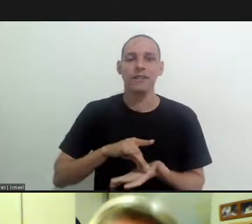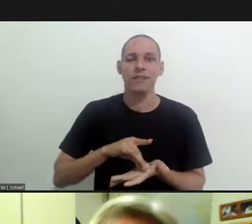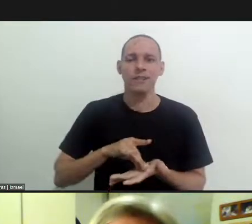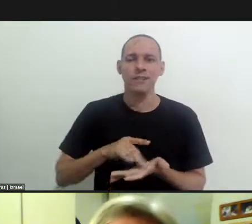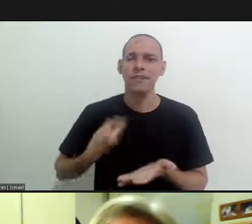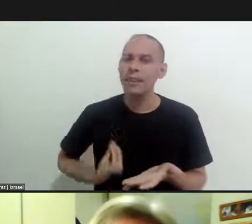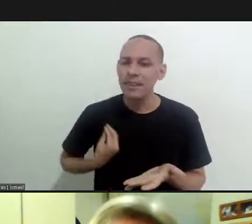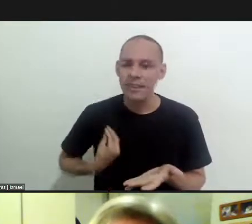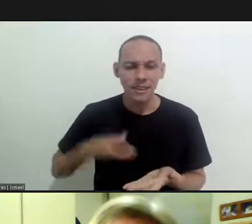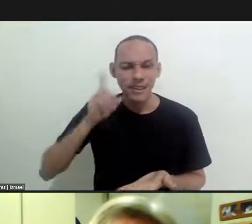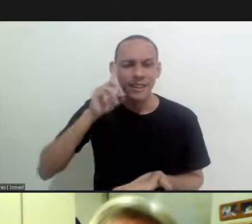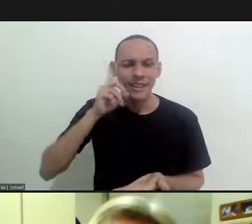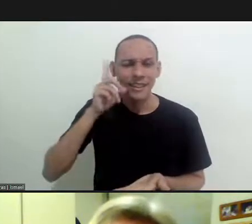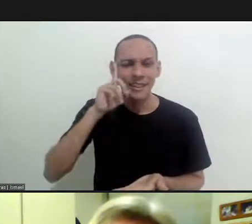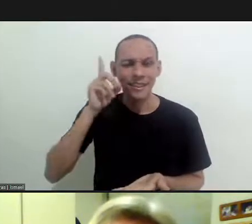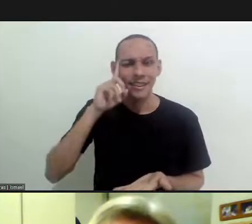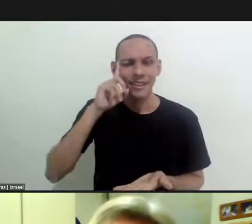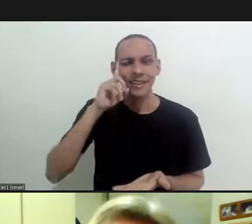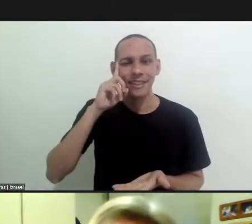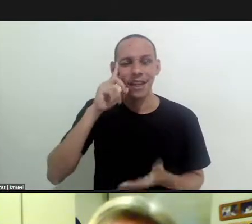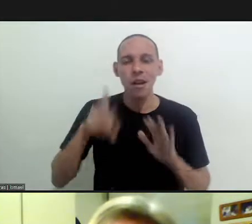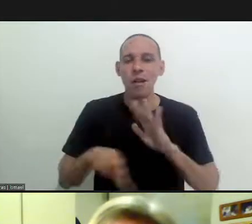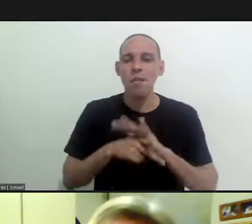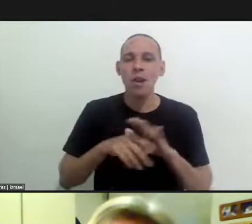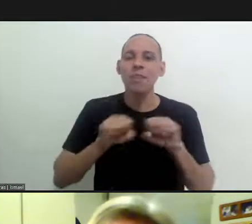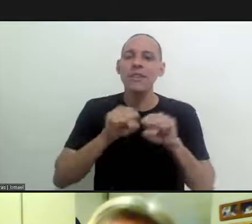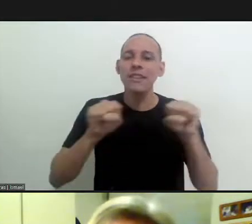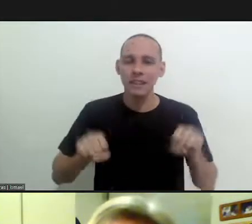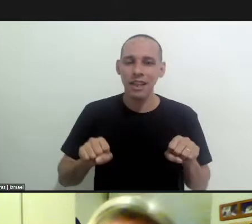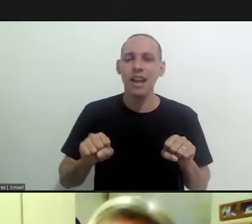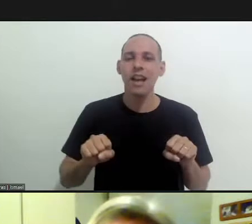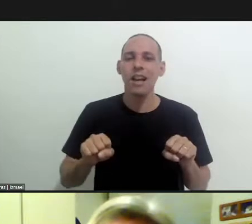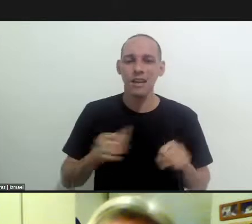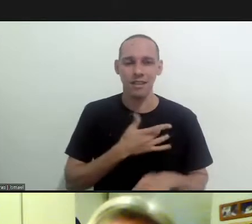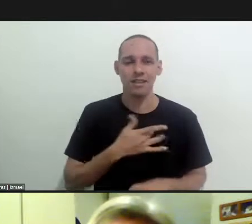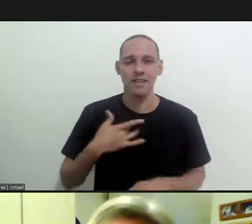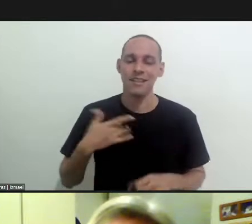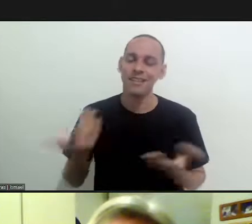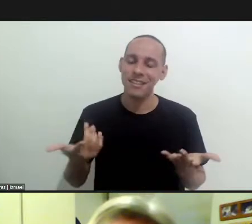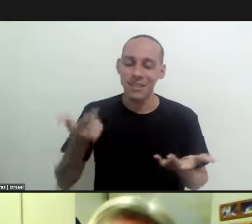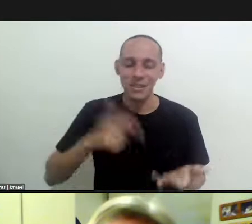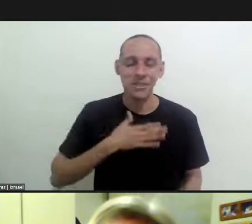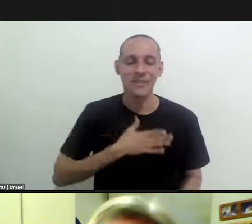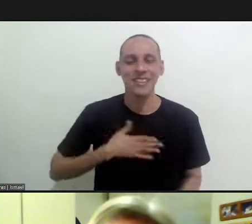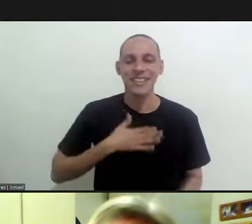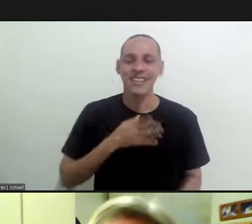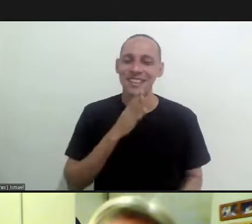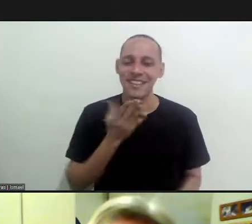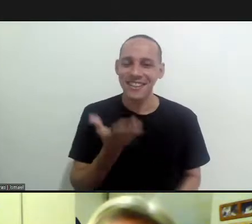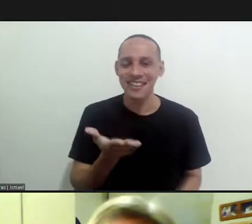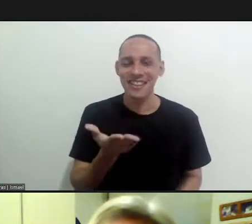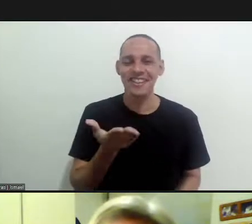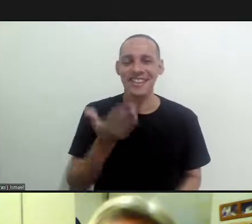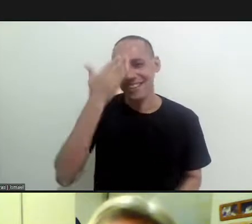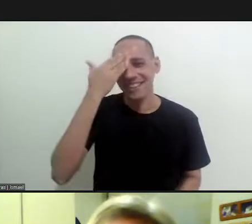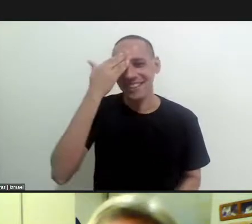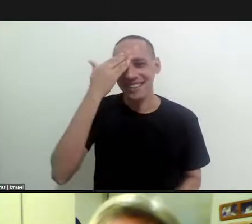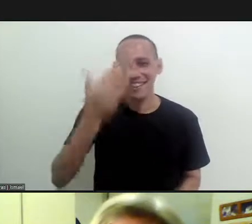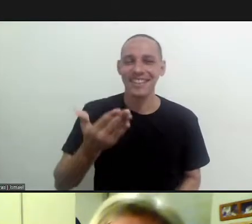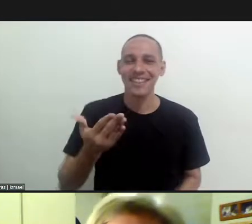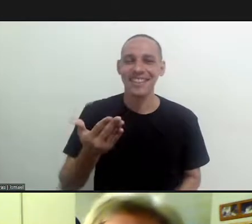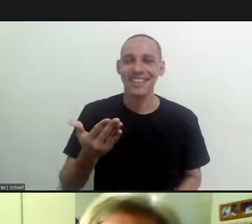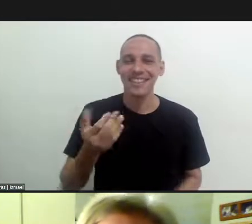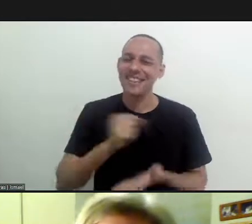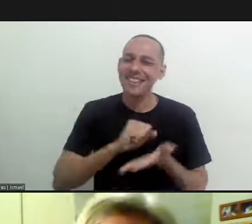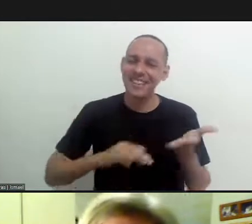effective manner present on a daily basis in the healthcare system so once again it's a great pleasure to get